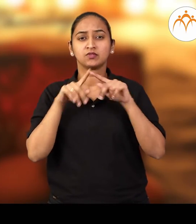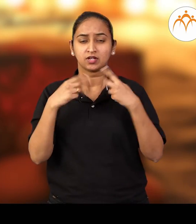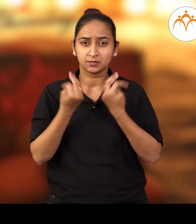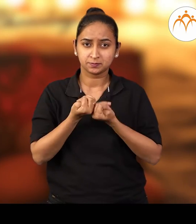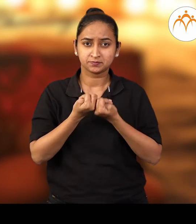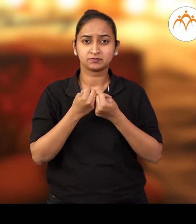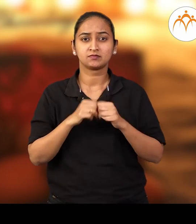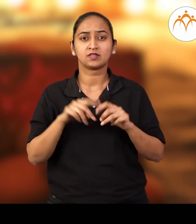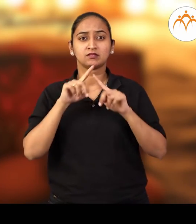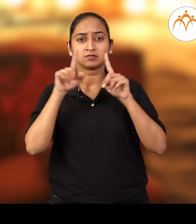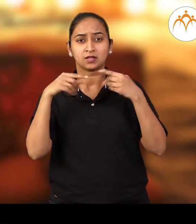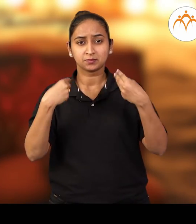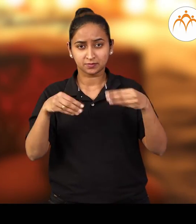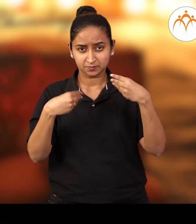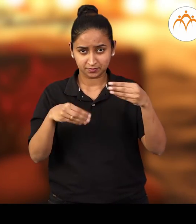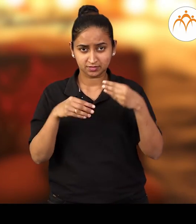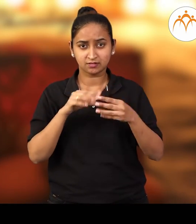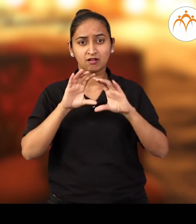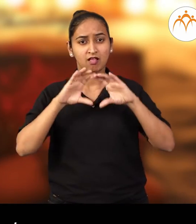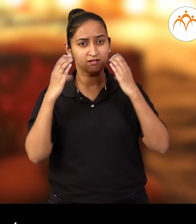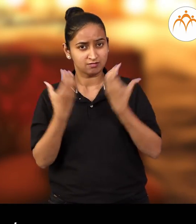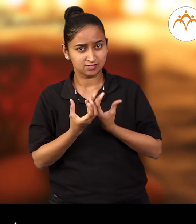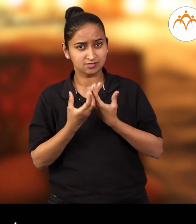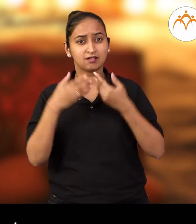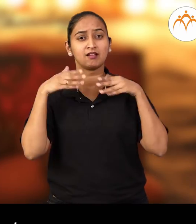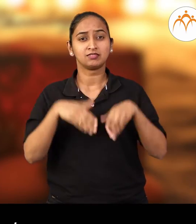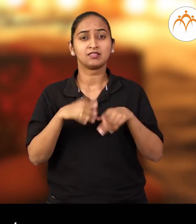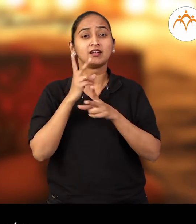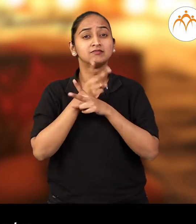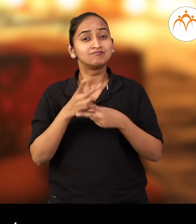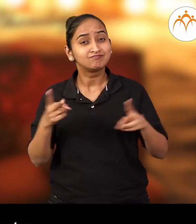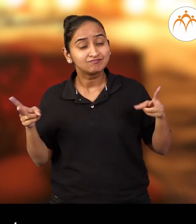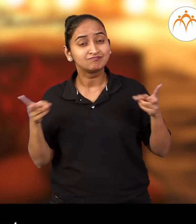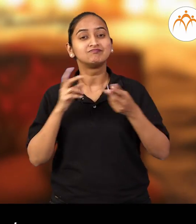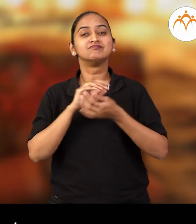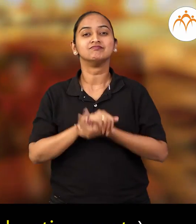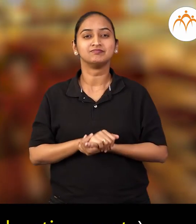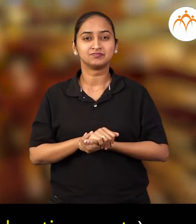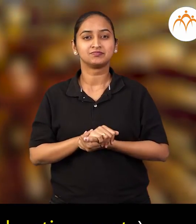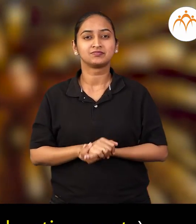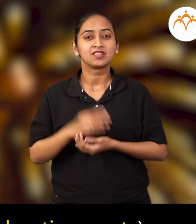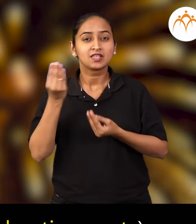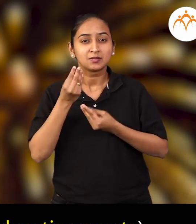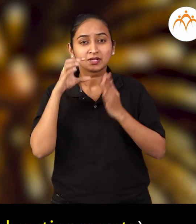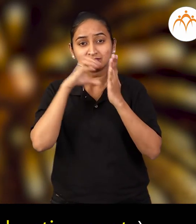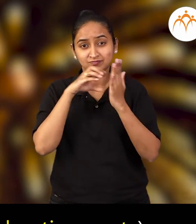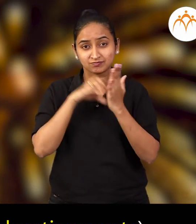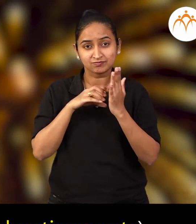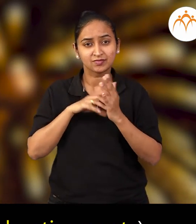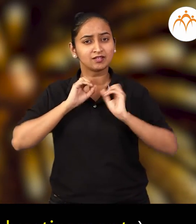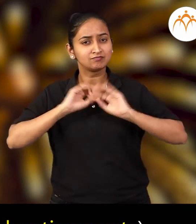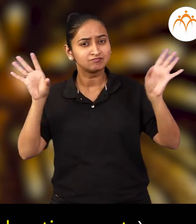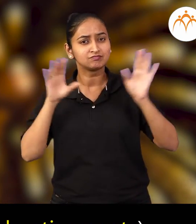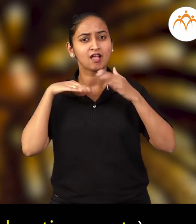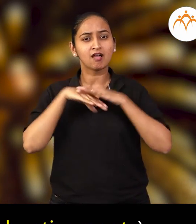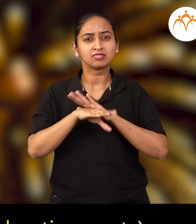oil, shops, classes, etc. Some of the ads or